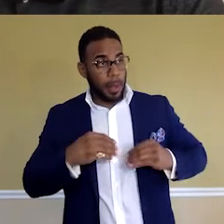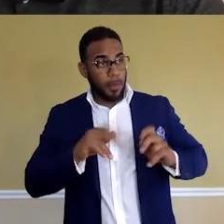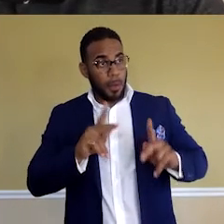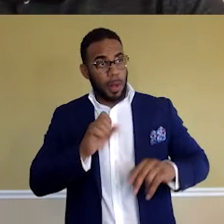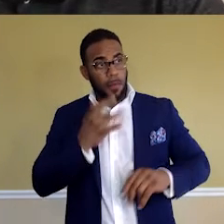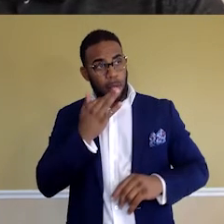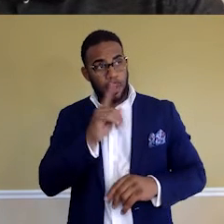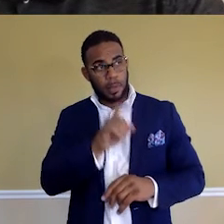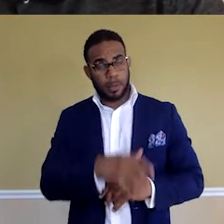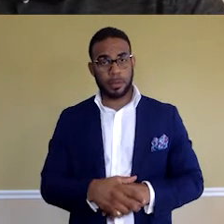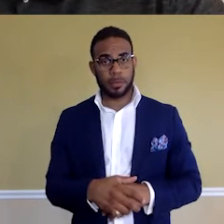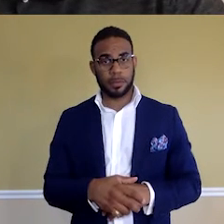color?